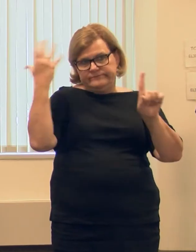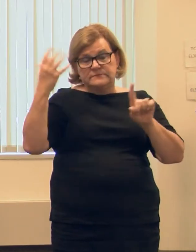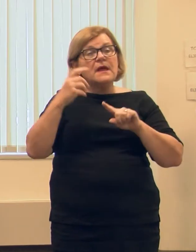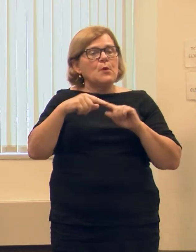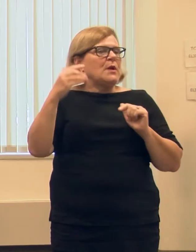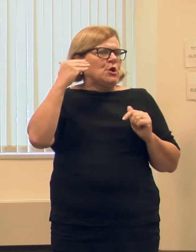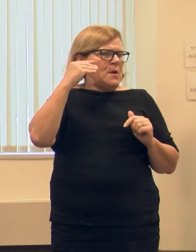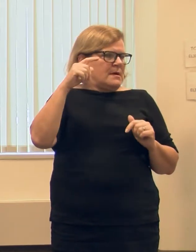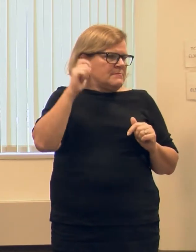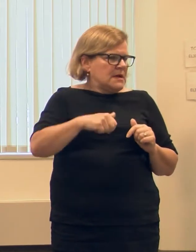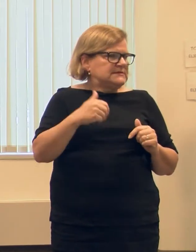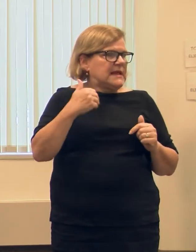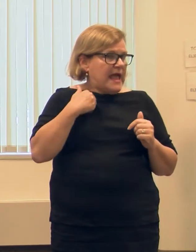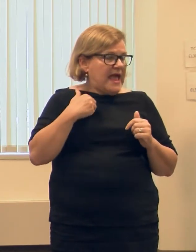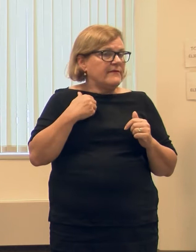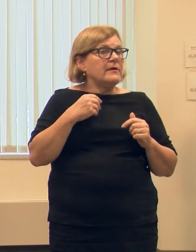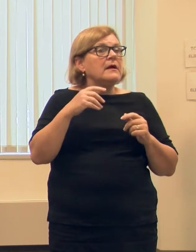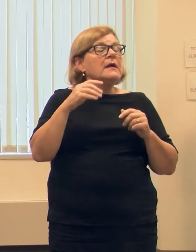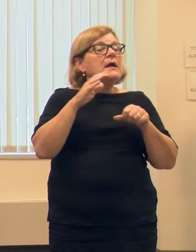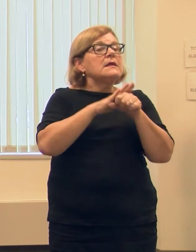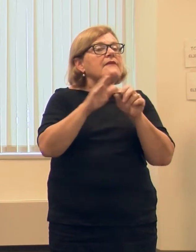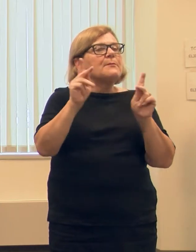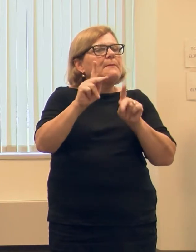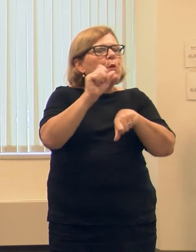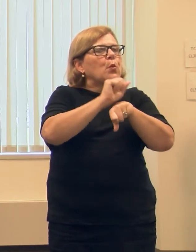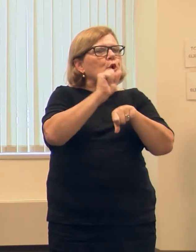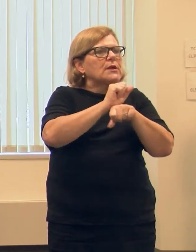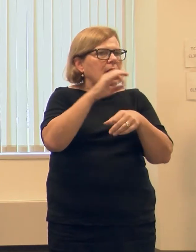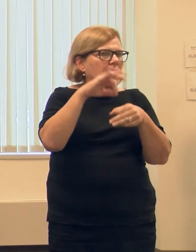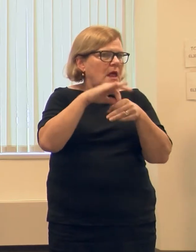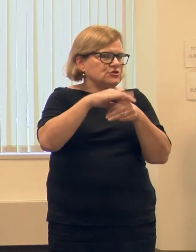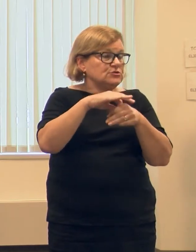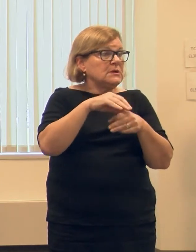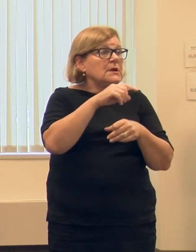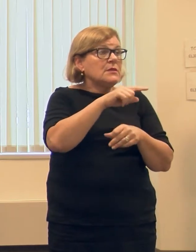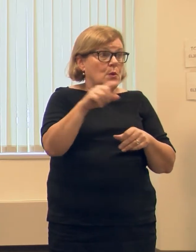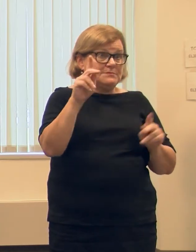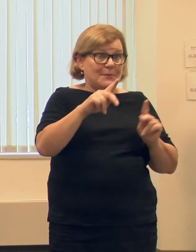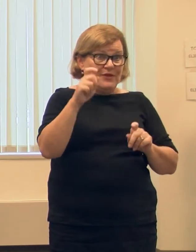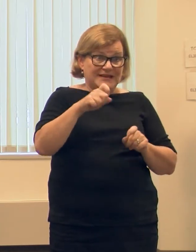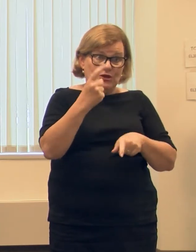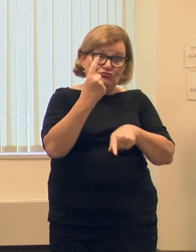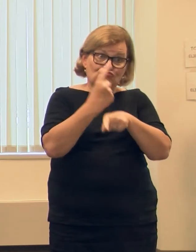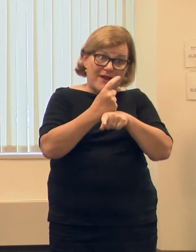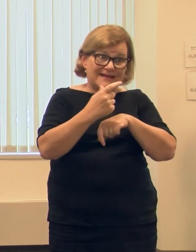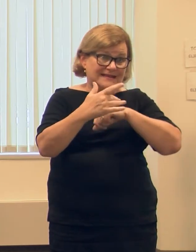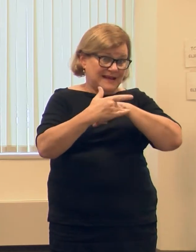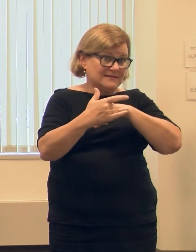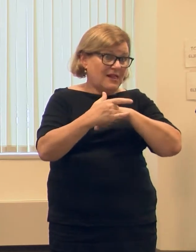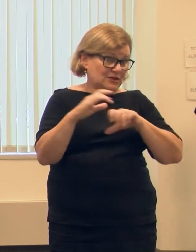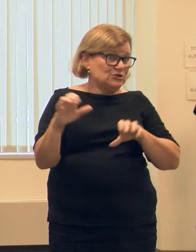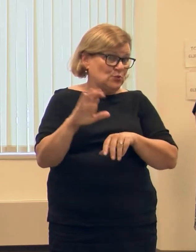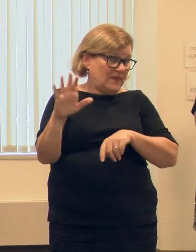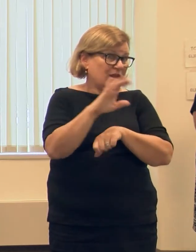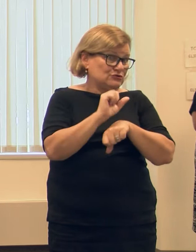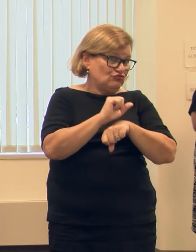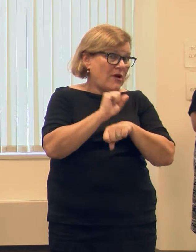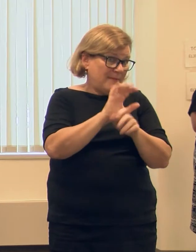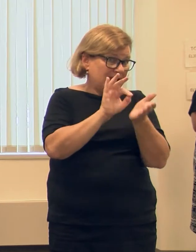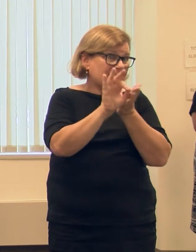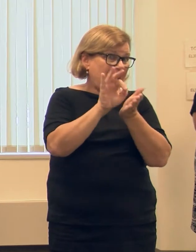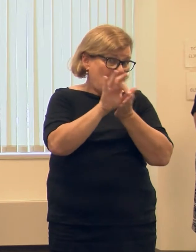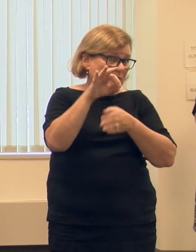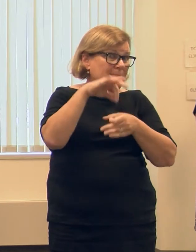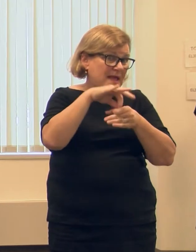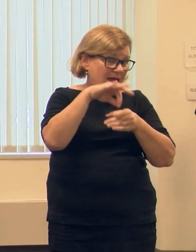look, we know we have to have enough election workers and that those election workers need the right technology to do their jobs and to count